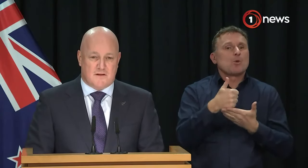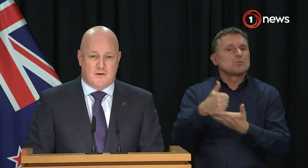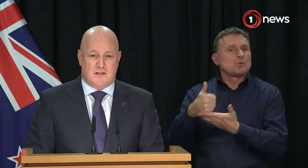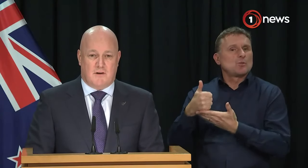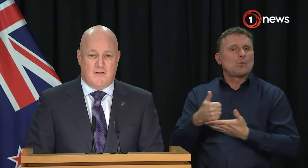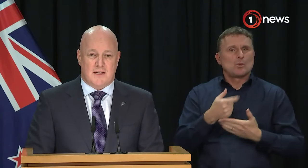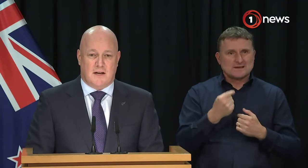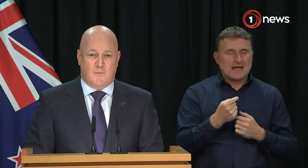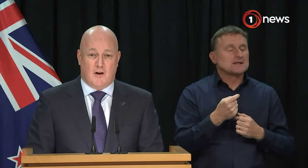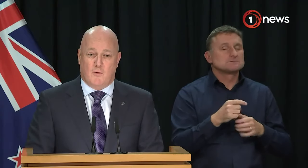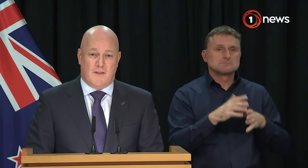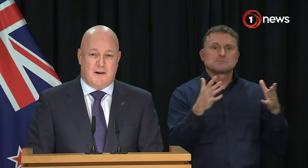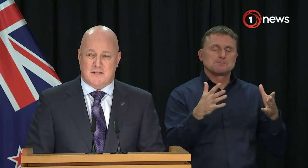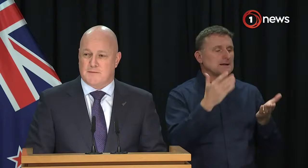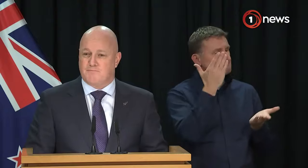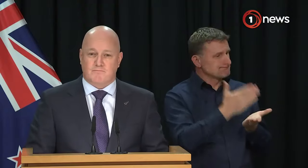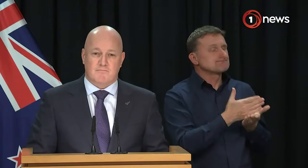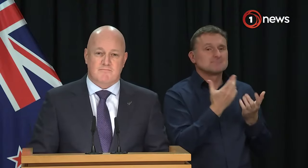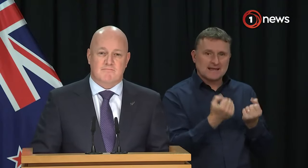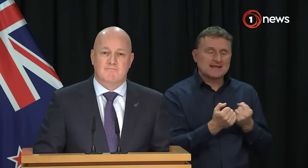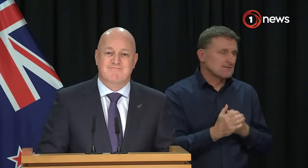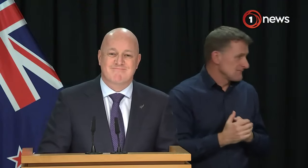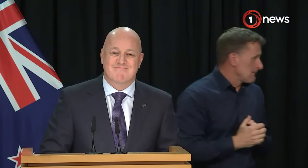We've got massive certainty around that and we go forward on that basis.